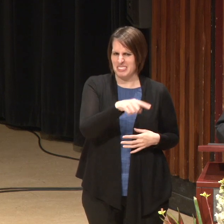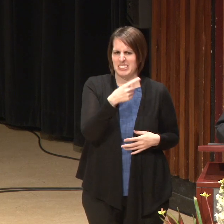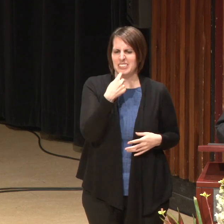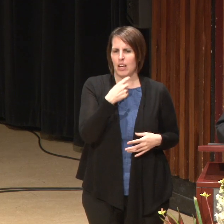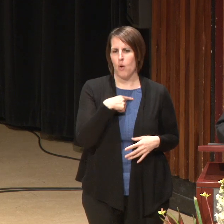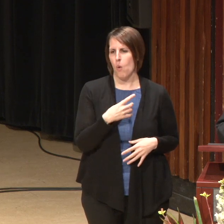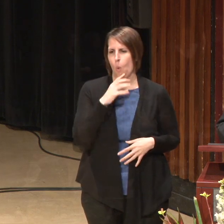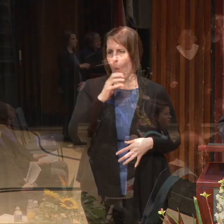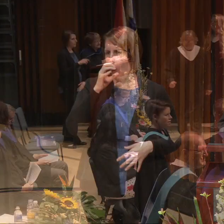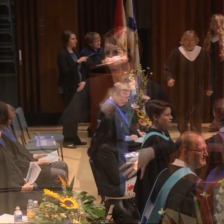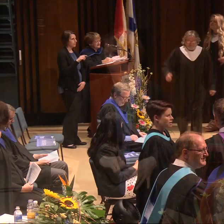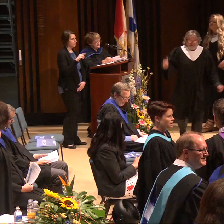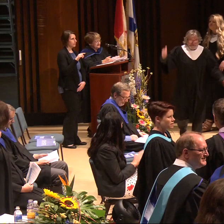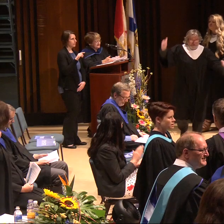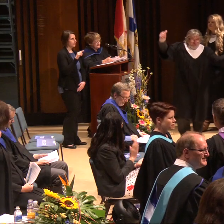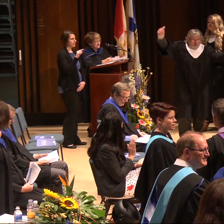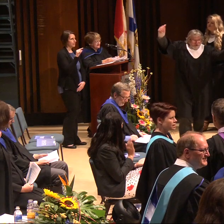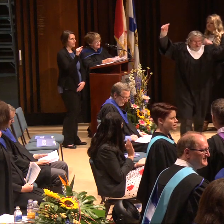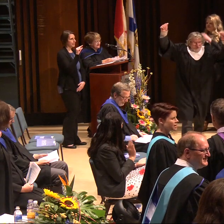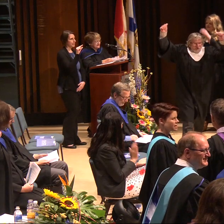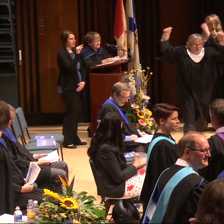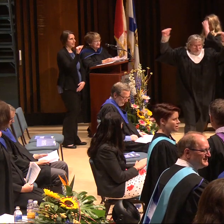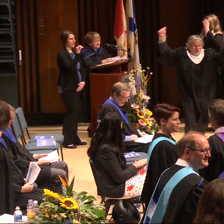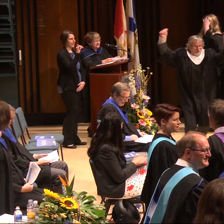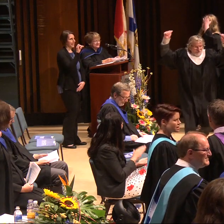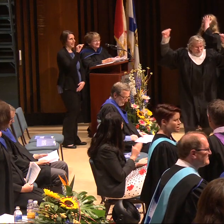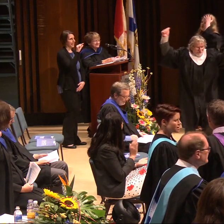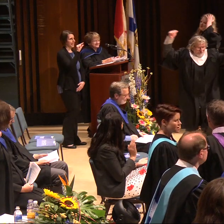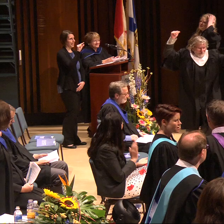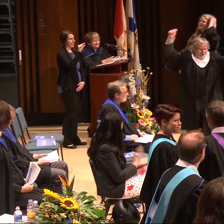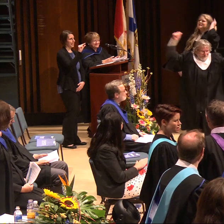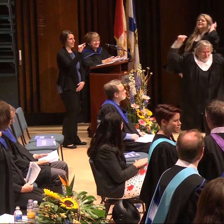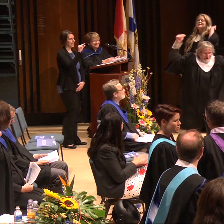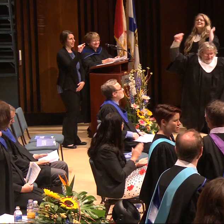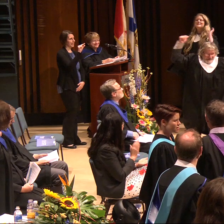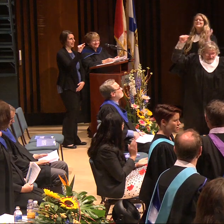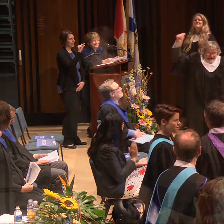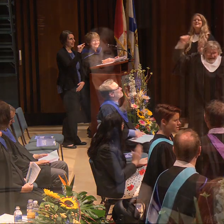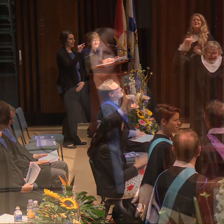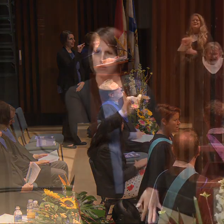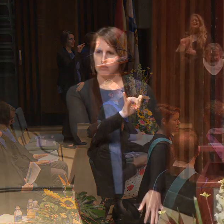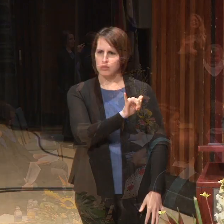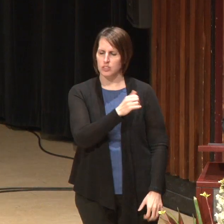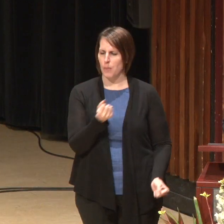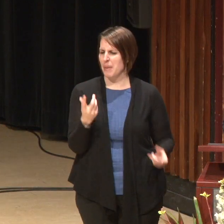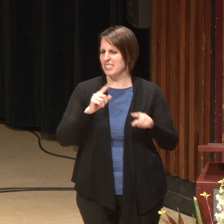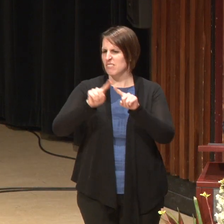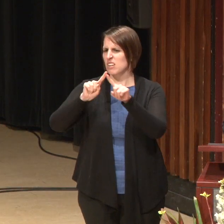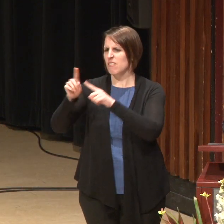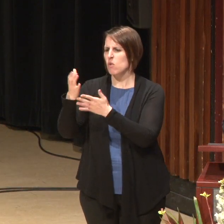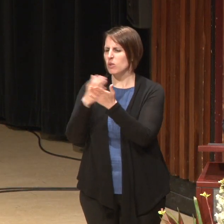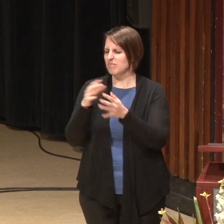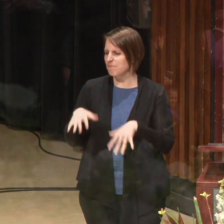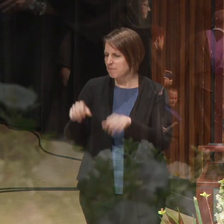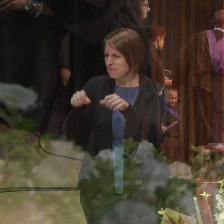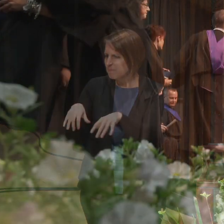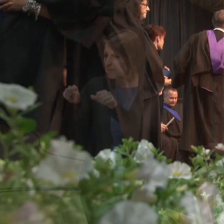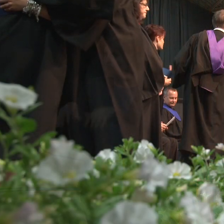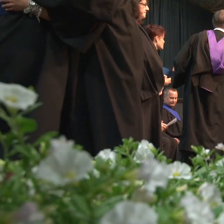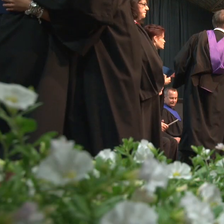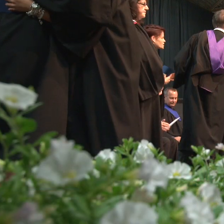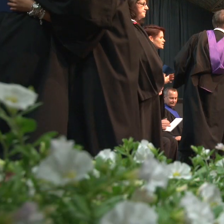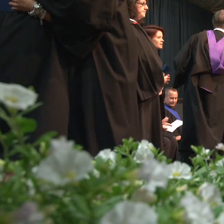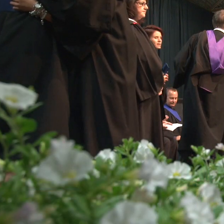too darn old. I proved them wrong. I worked hard by taking many different courses to make my dream a reality.